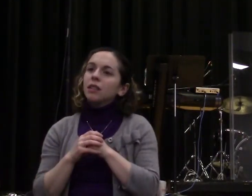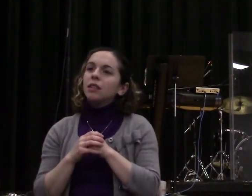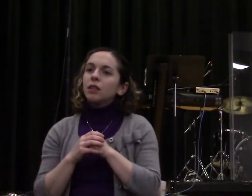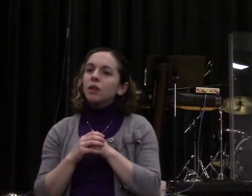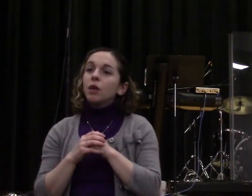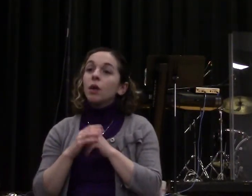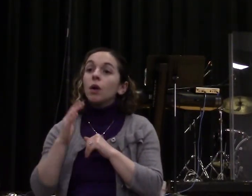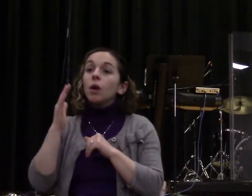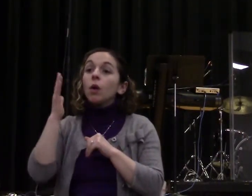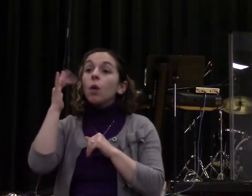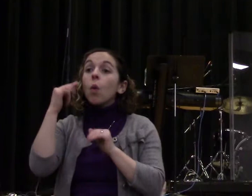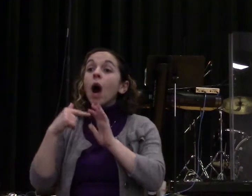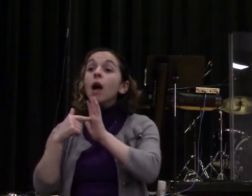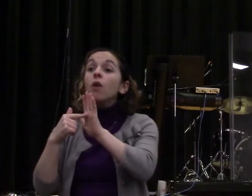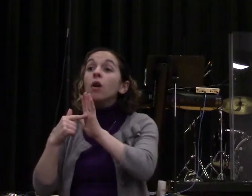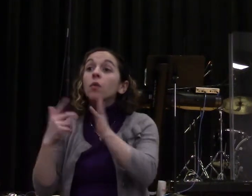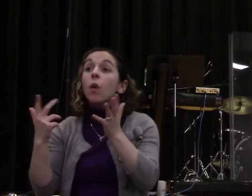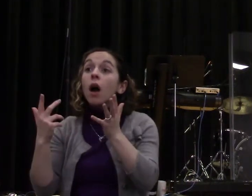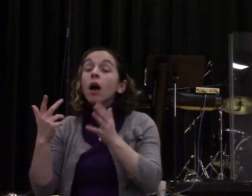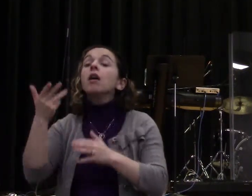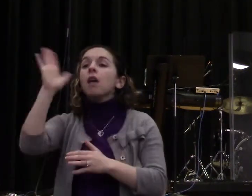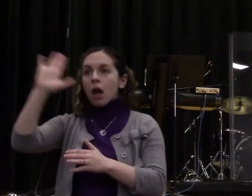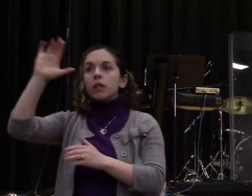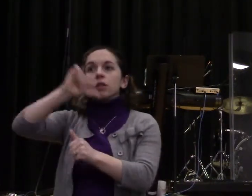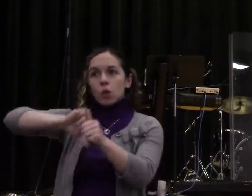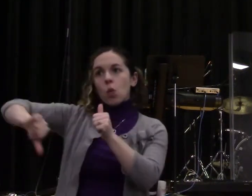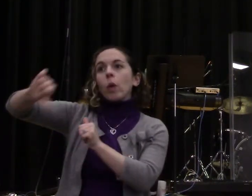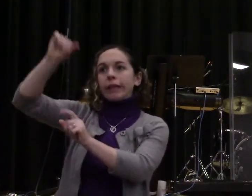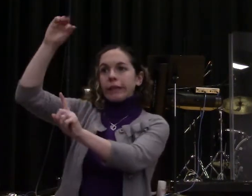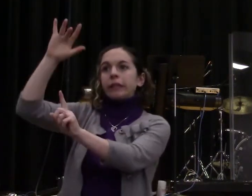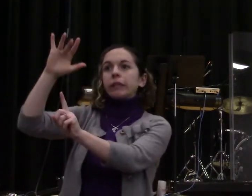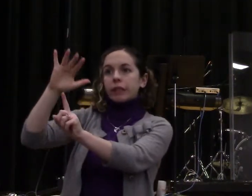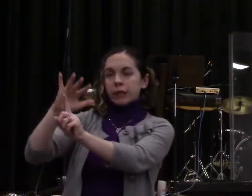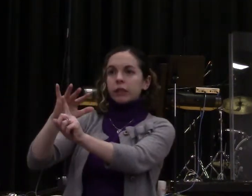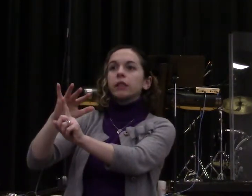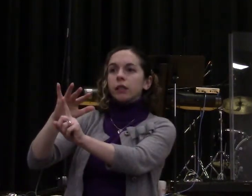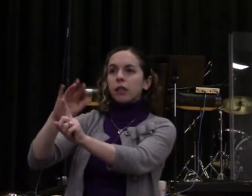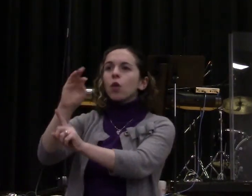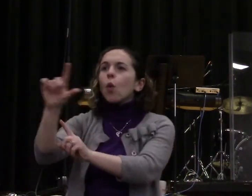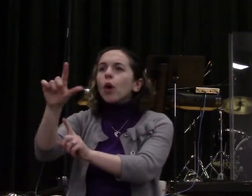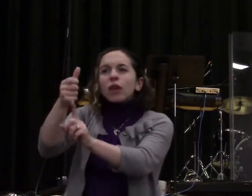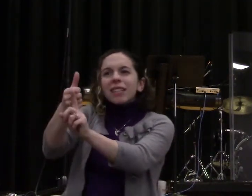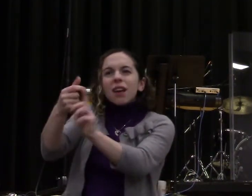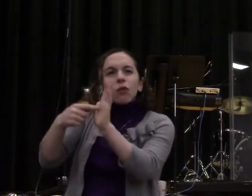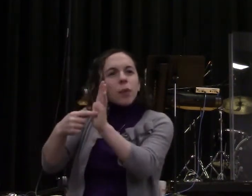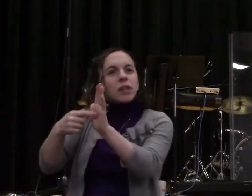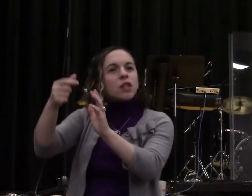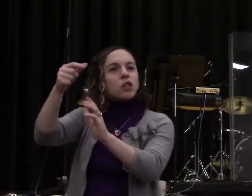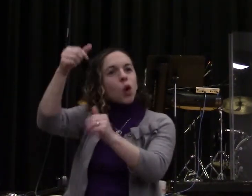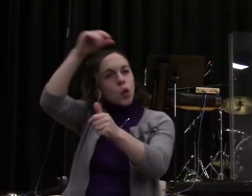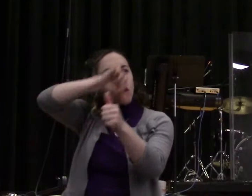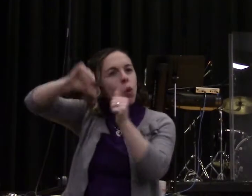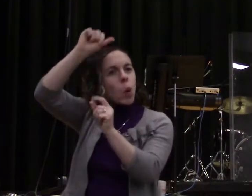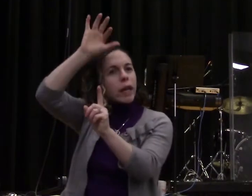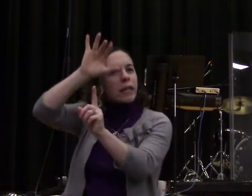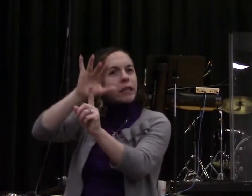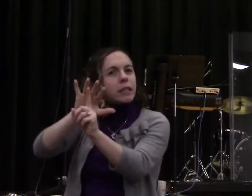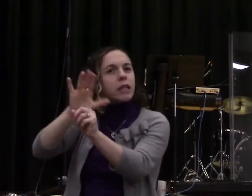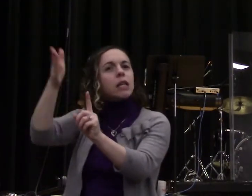Hallelujah. And the oil represents anointing. It represents blessing. It represents the presence of